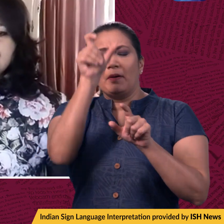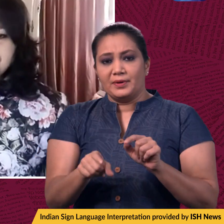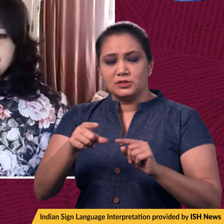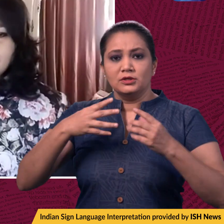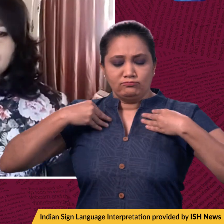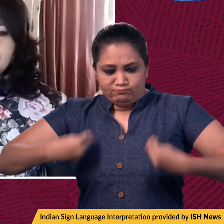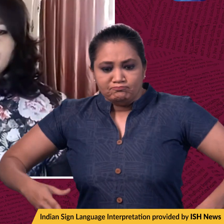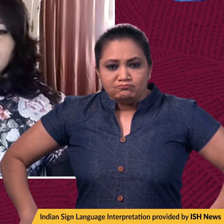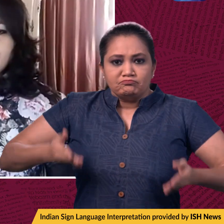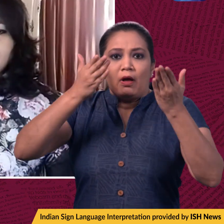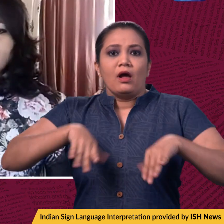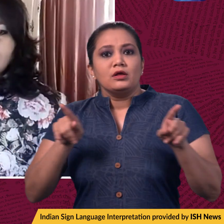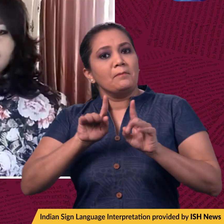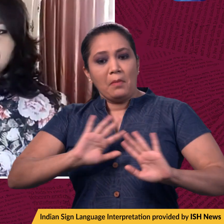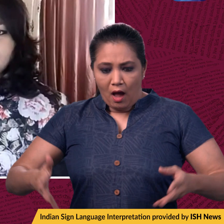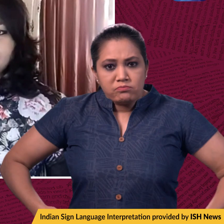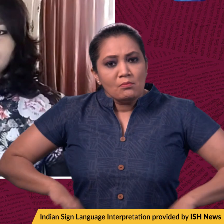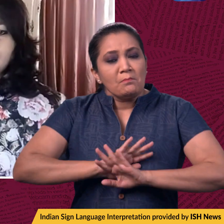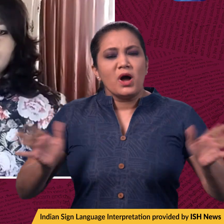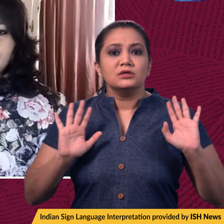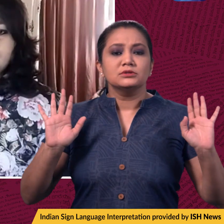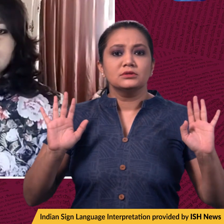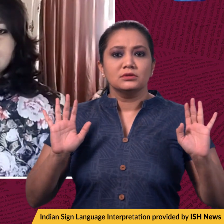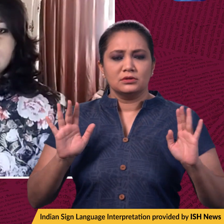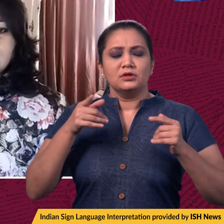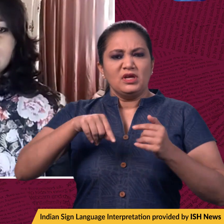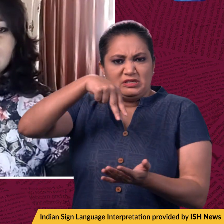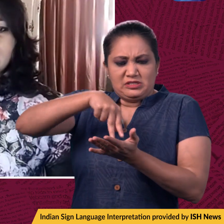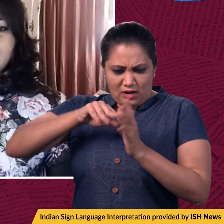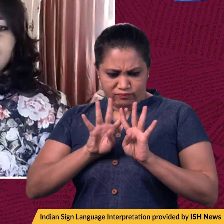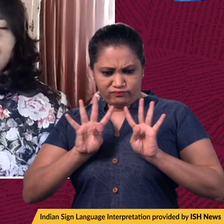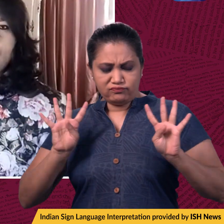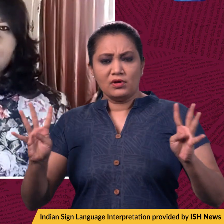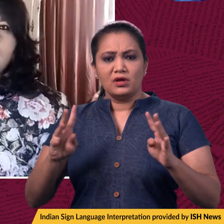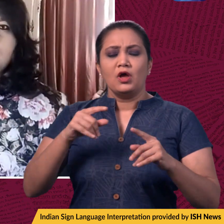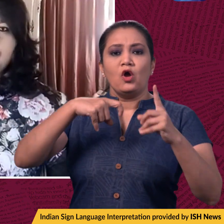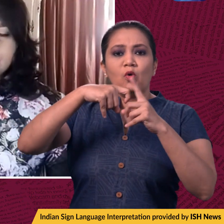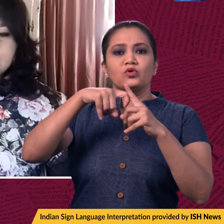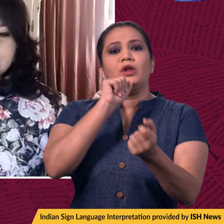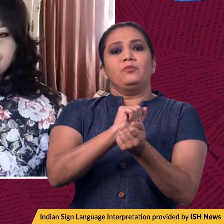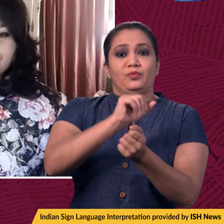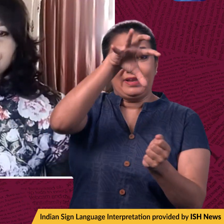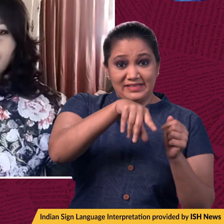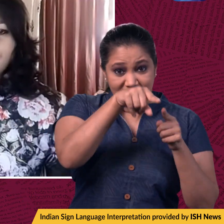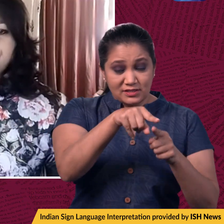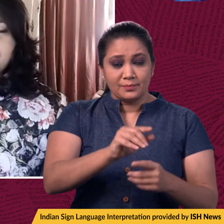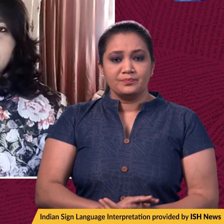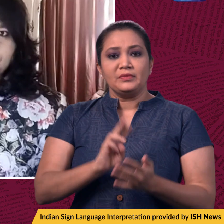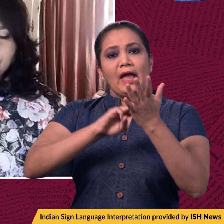stripped down to their undergarments, were stripped down to their undergarments, standing in Kotbali police station of Madhya